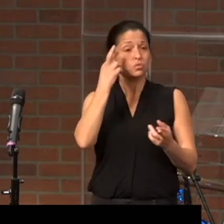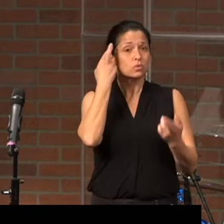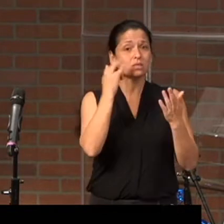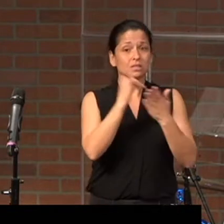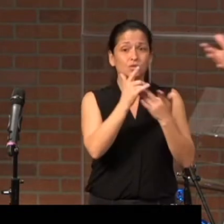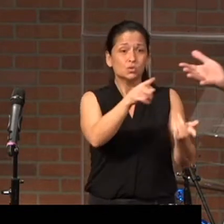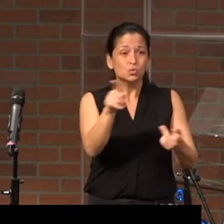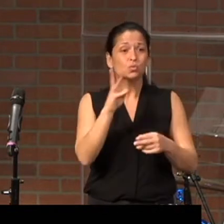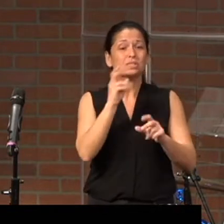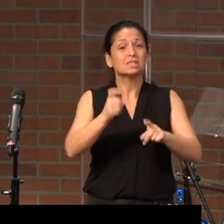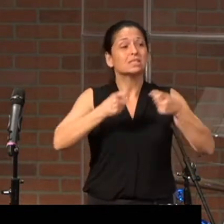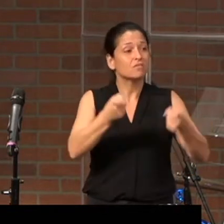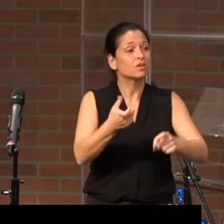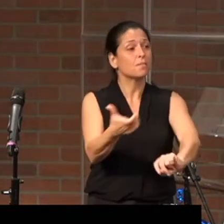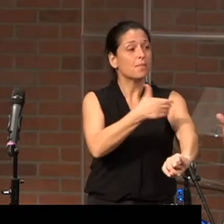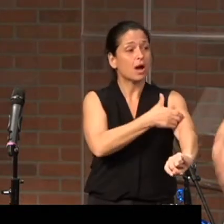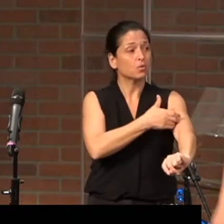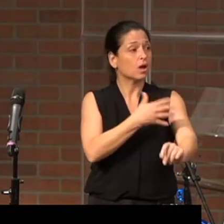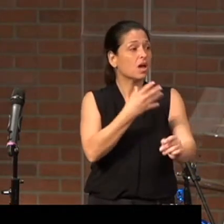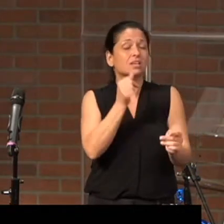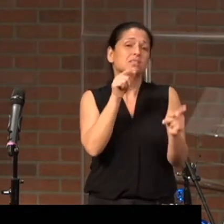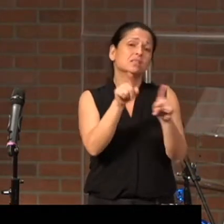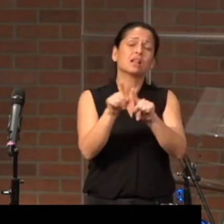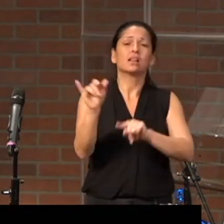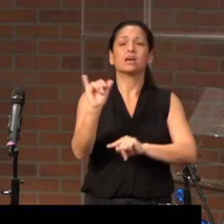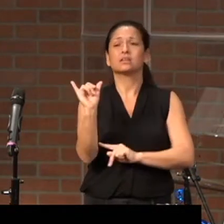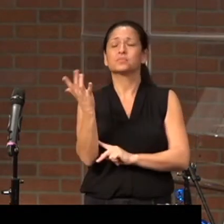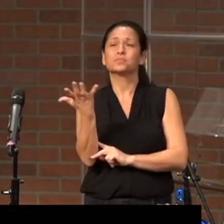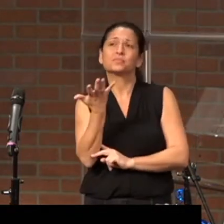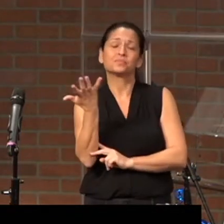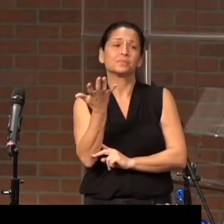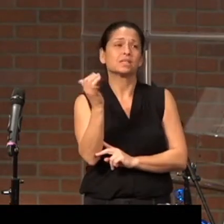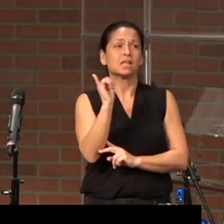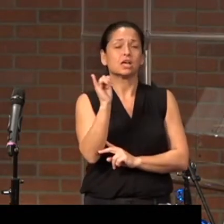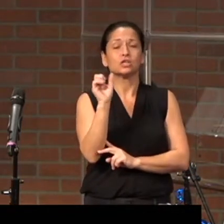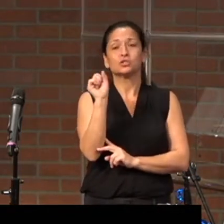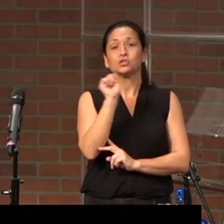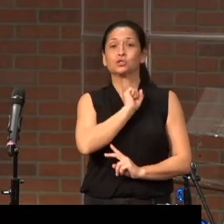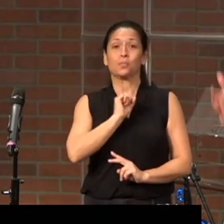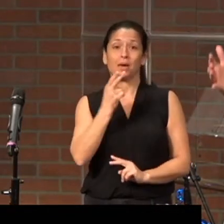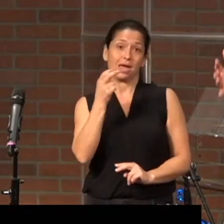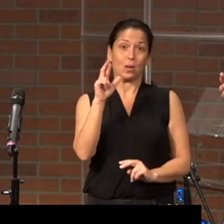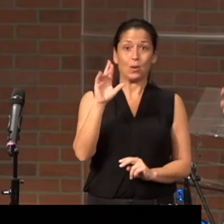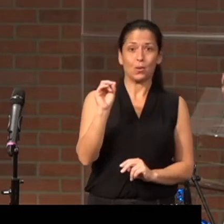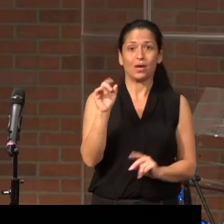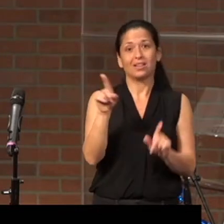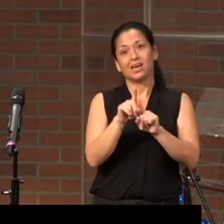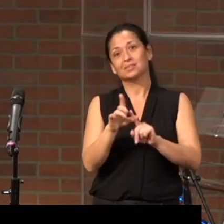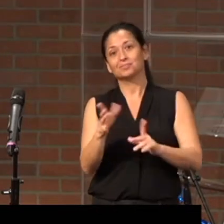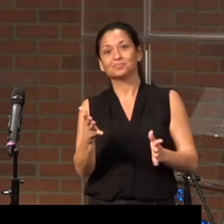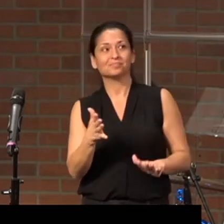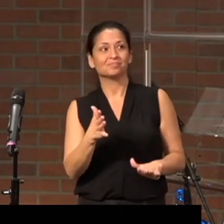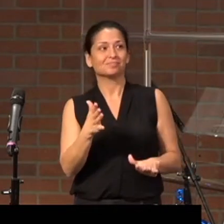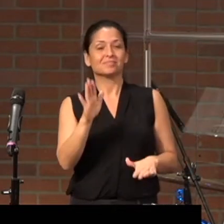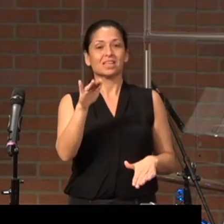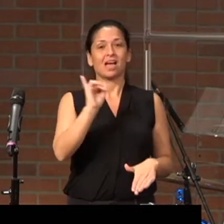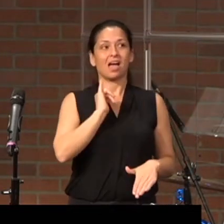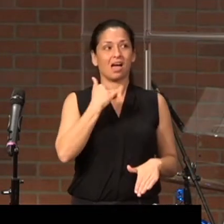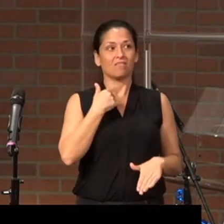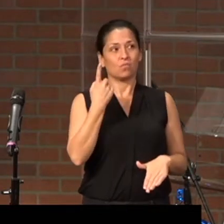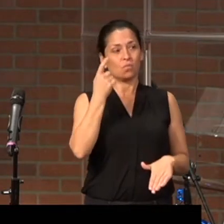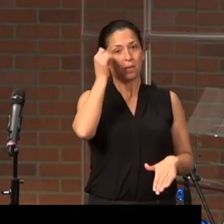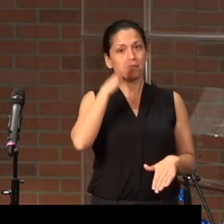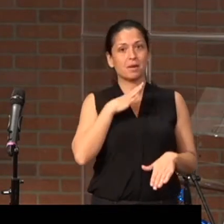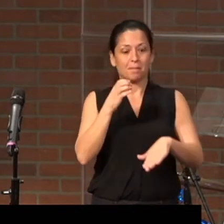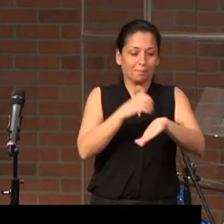that you've been given power? And it's not like the superhero, which is like the, hey, you had this one encounter and got